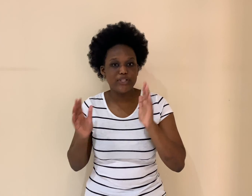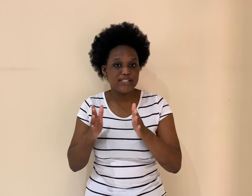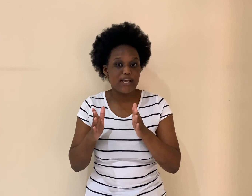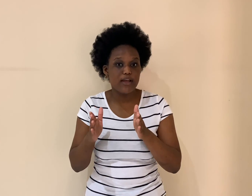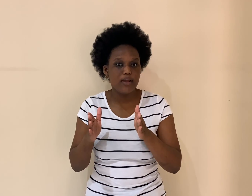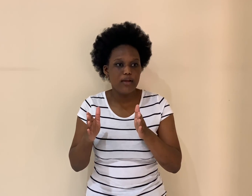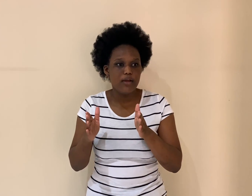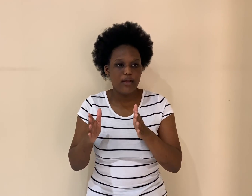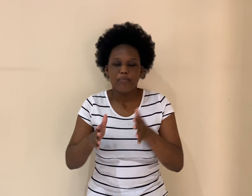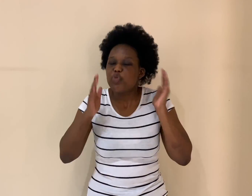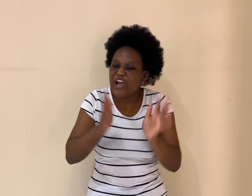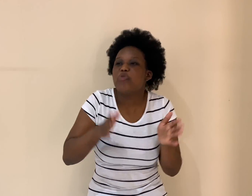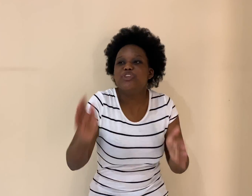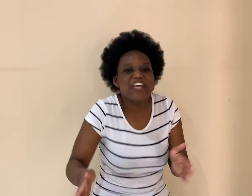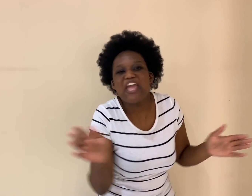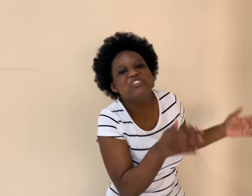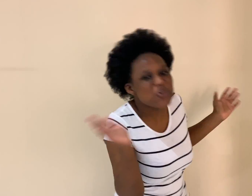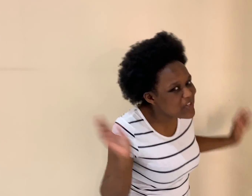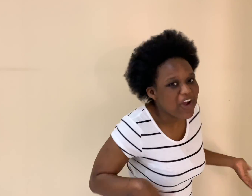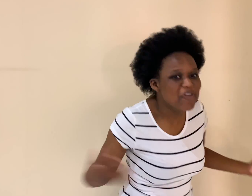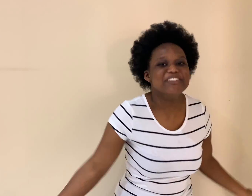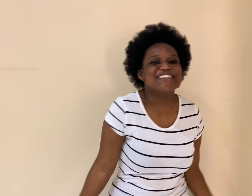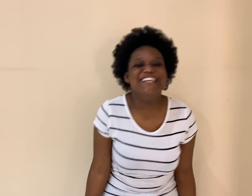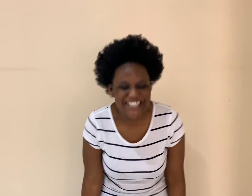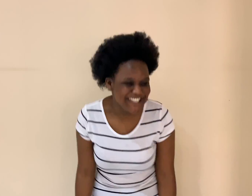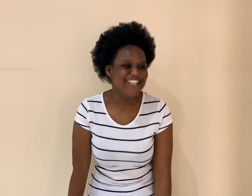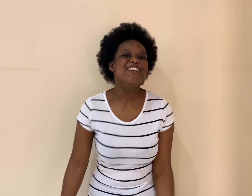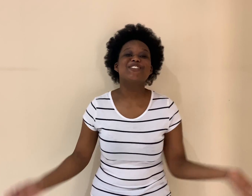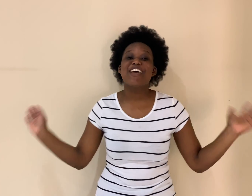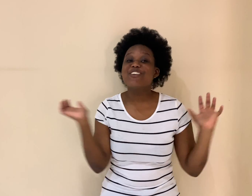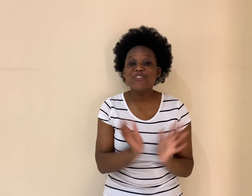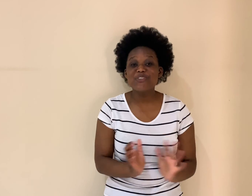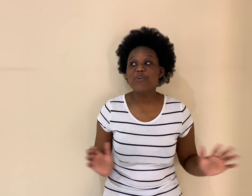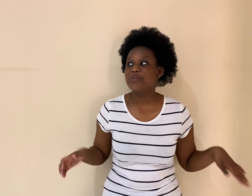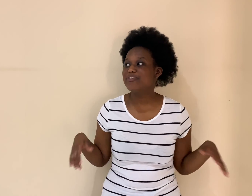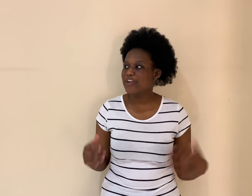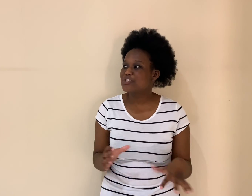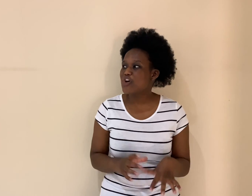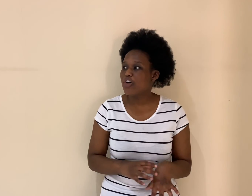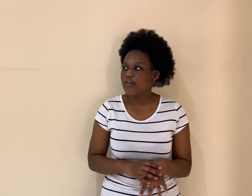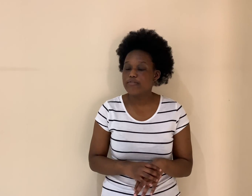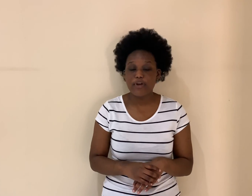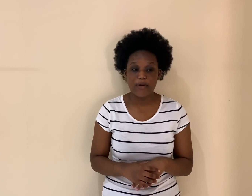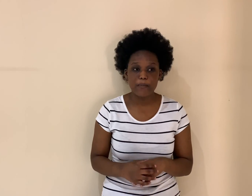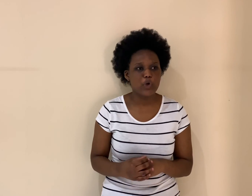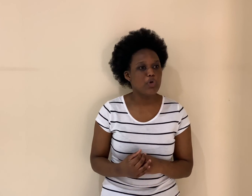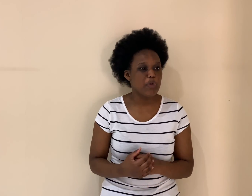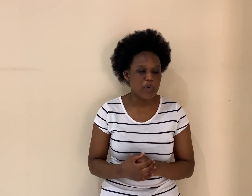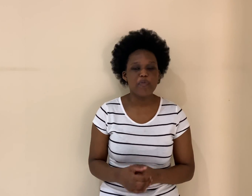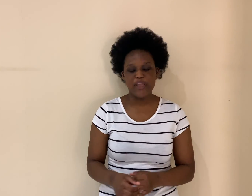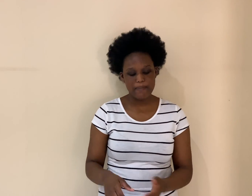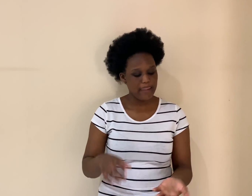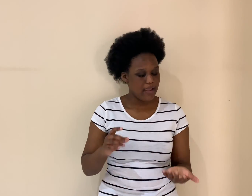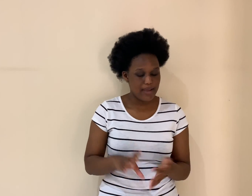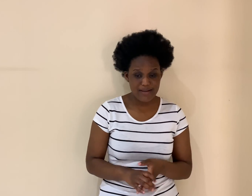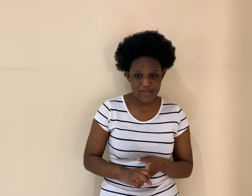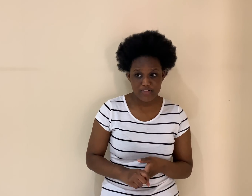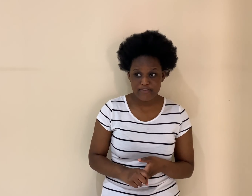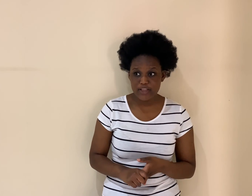winter, you know, winter ends earlier, obviously. So, yeah, those are all effects of, um, global warming. Another effect